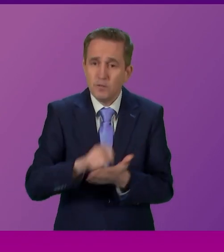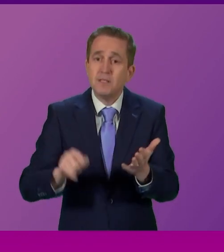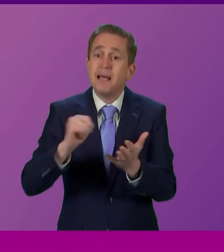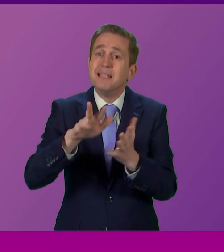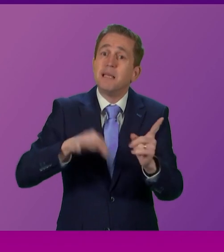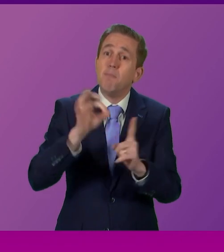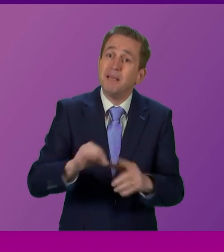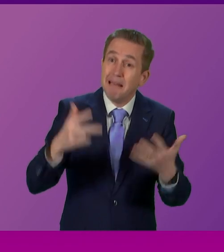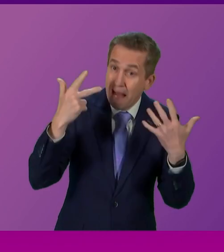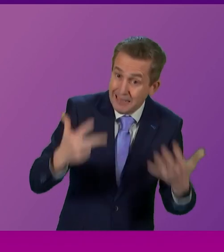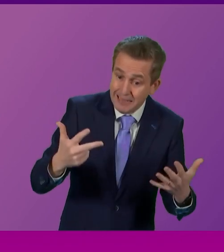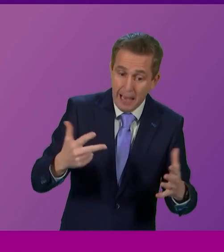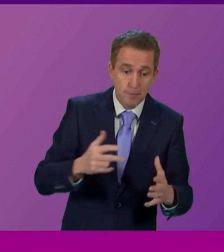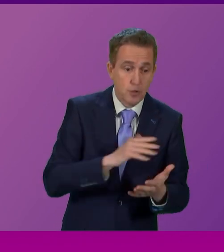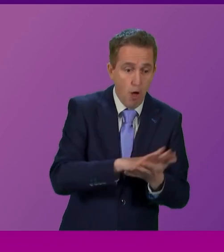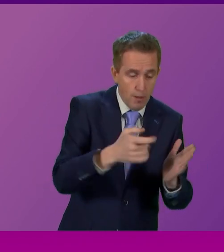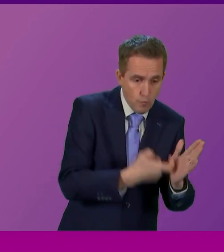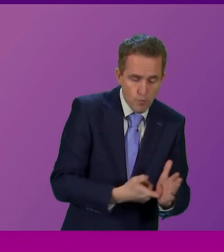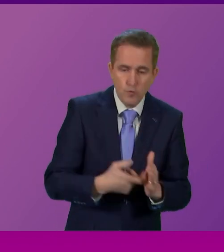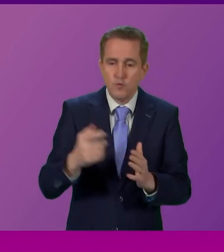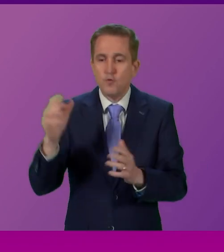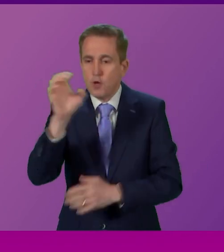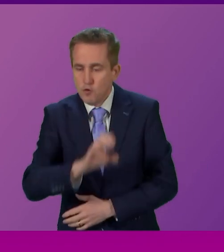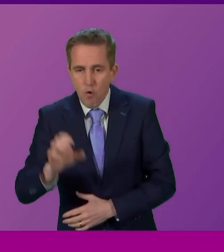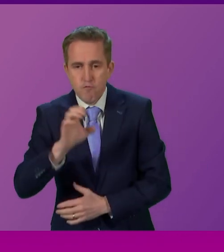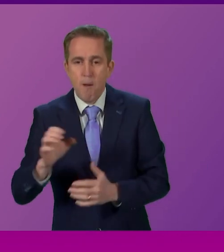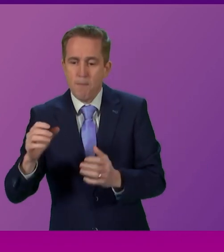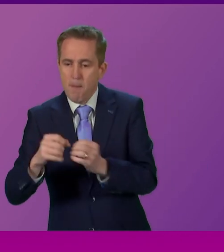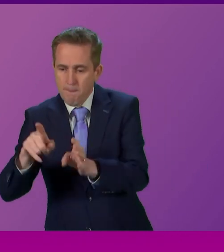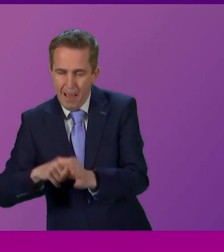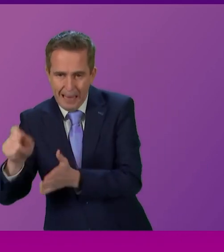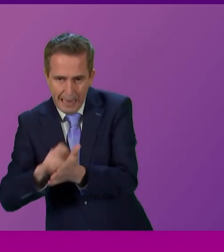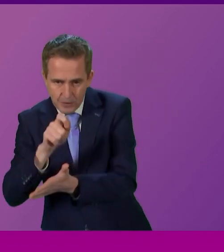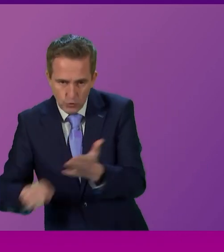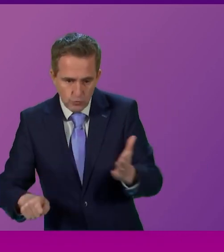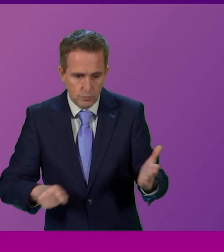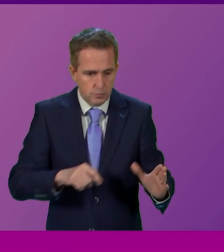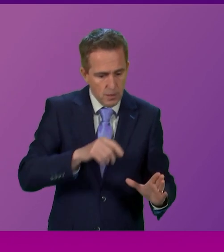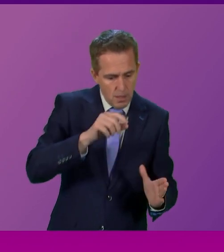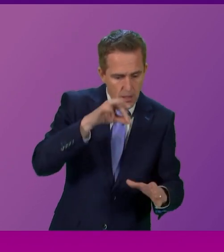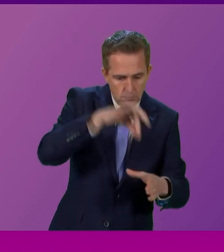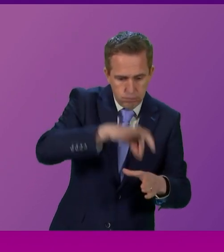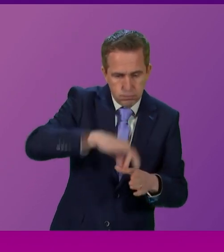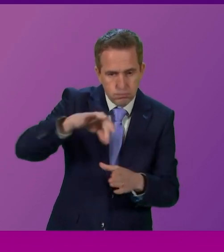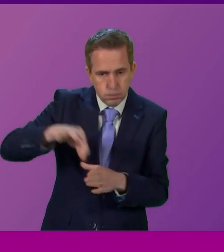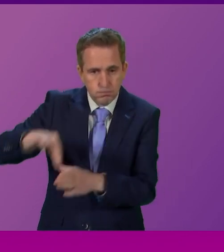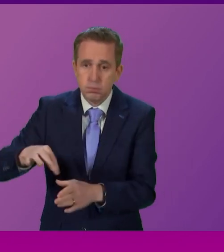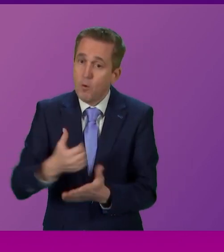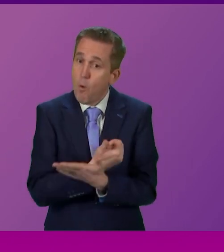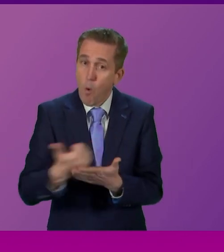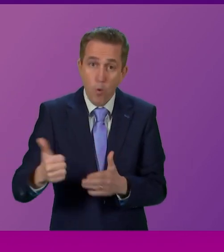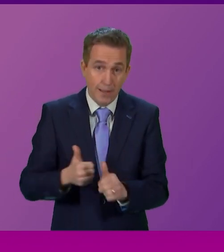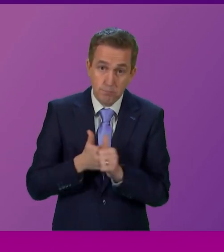In two Holyrood, one EU, two Westminster, two Council and one by-election, expressing each time my support for independence.